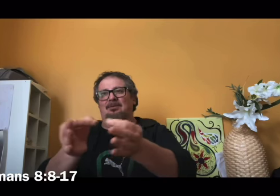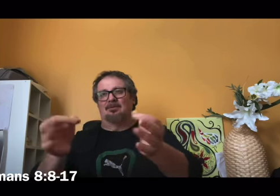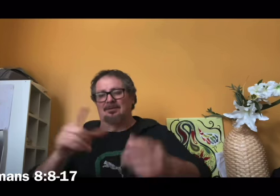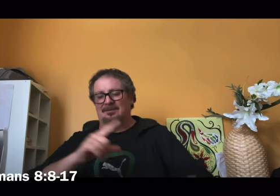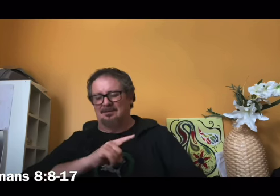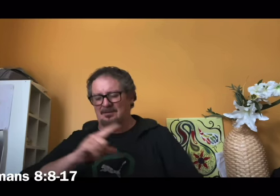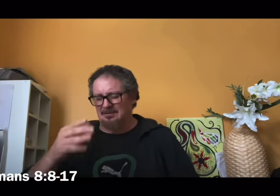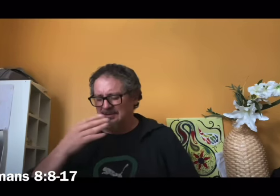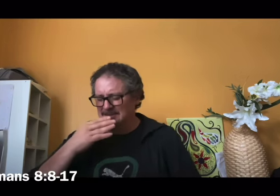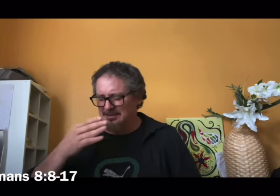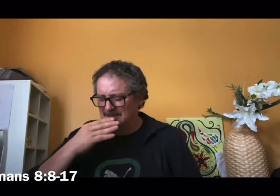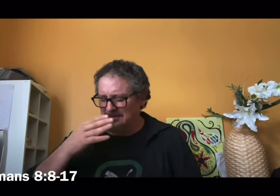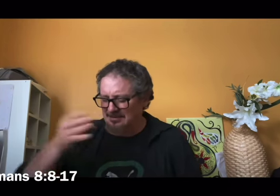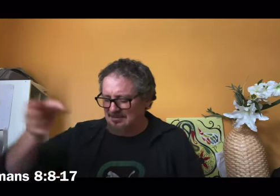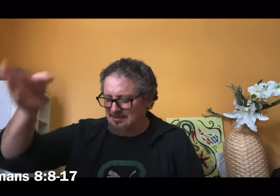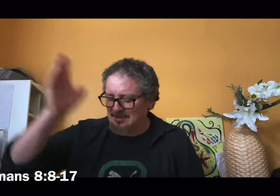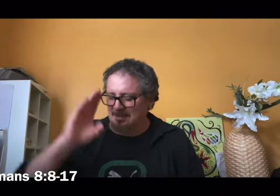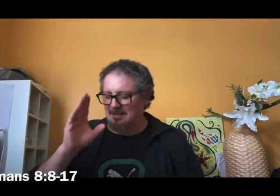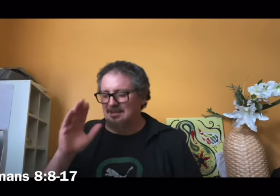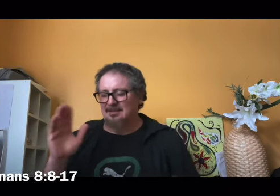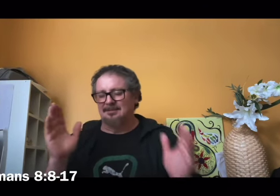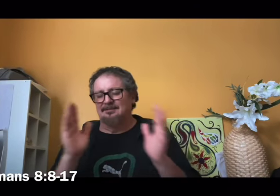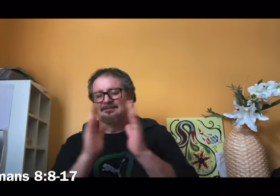the word of the Lord thanks be to God